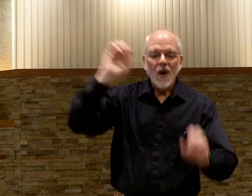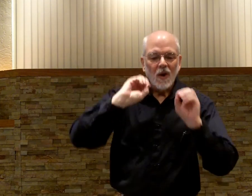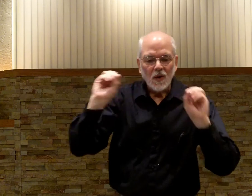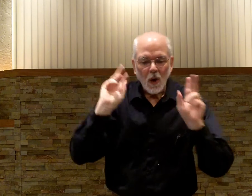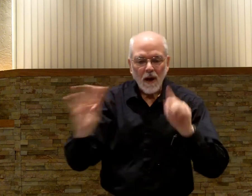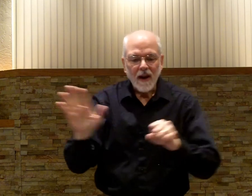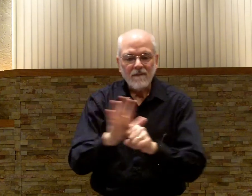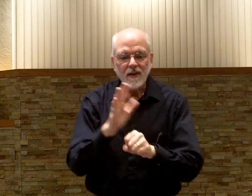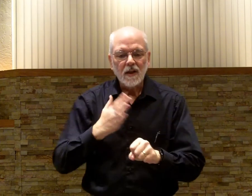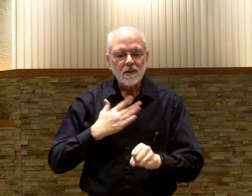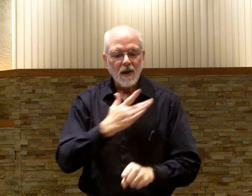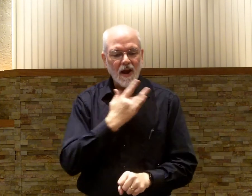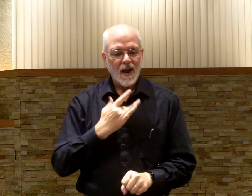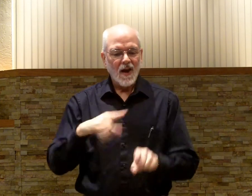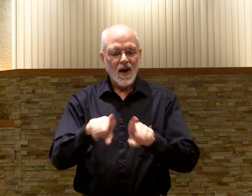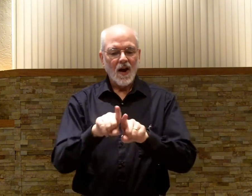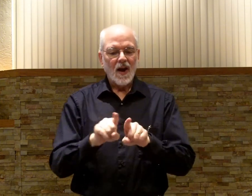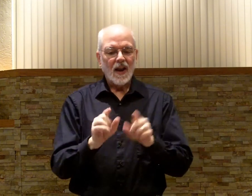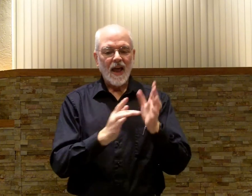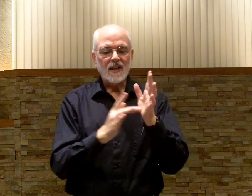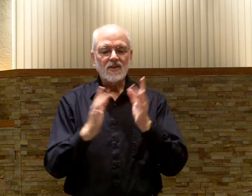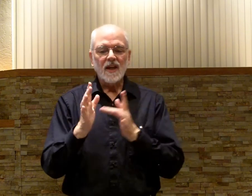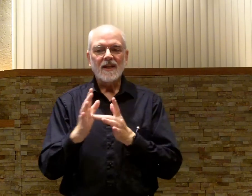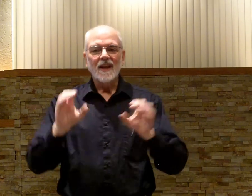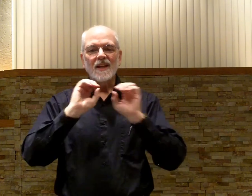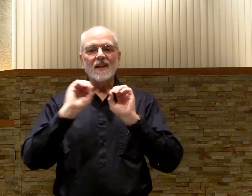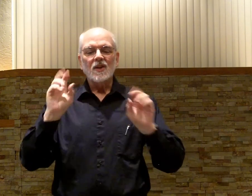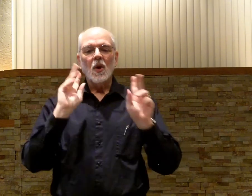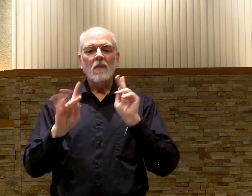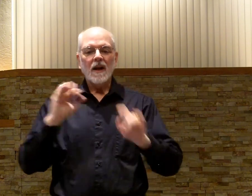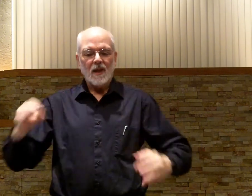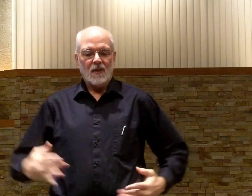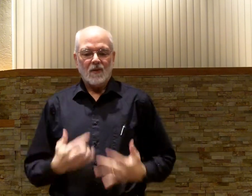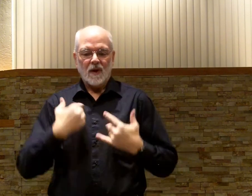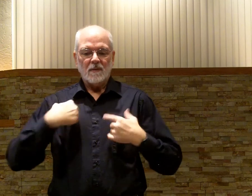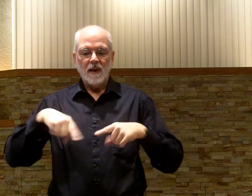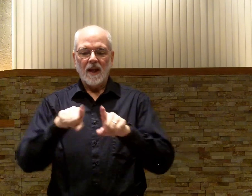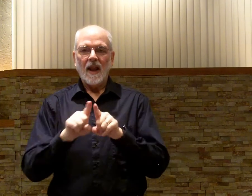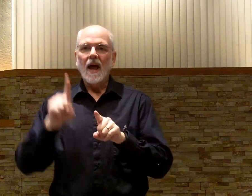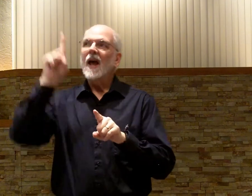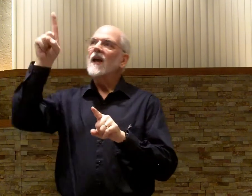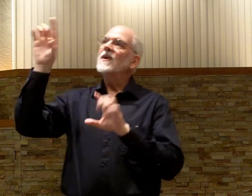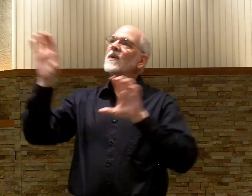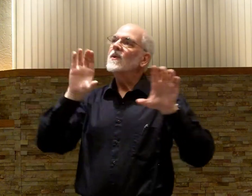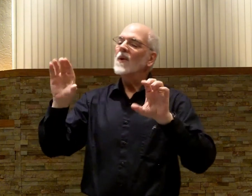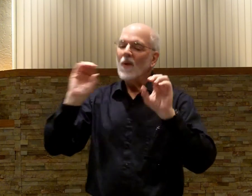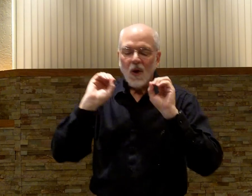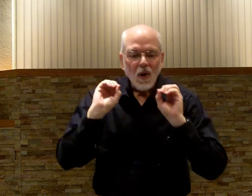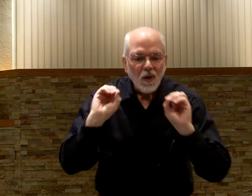Nobody fills my heart like Jesus. Nobody thrills me like you do. Oh,